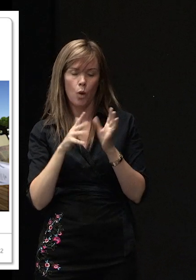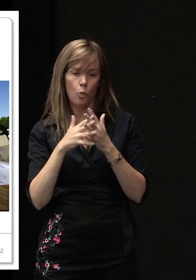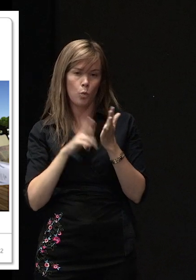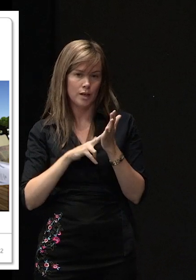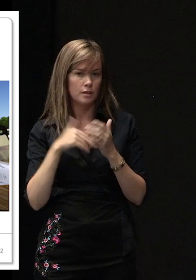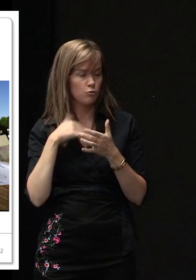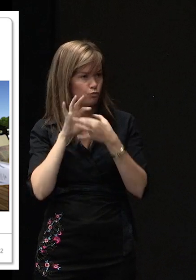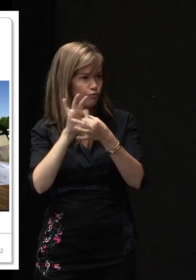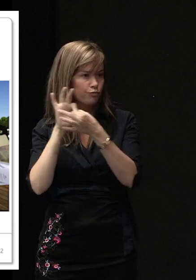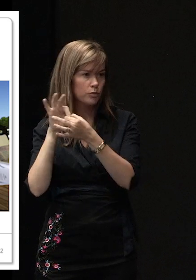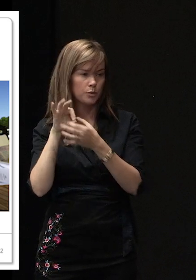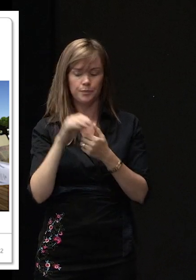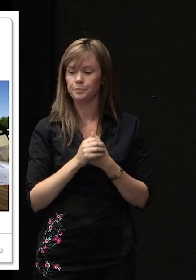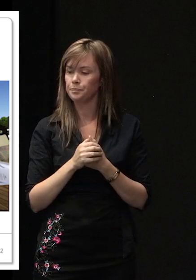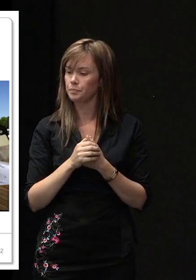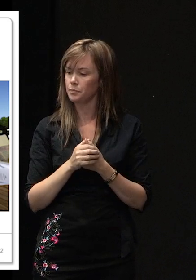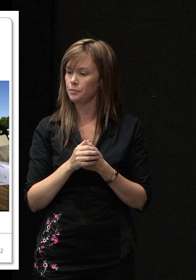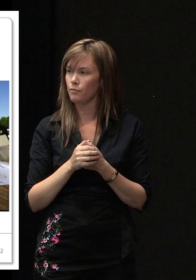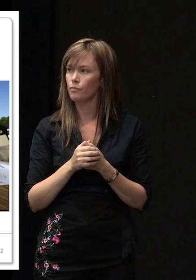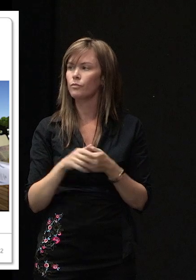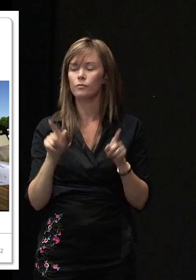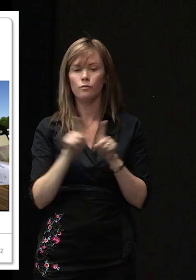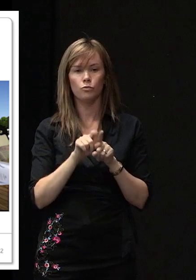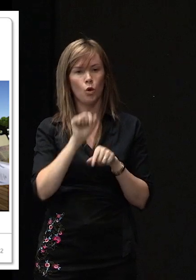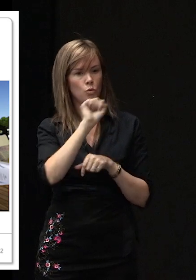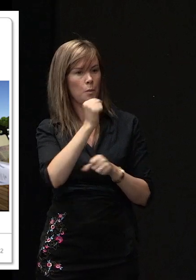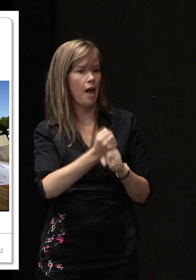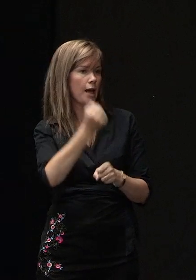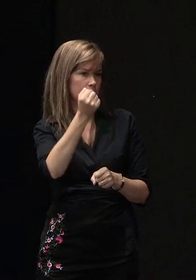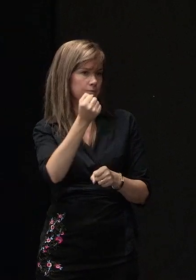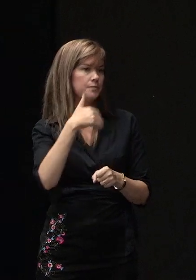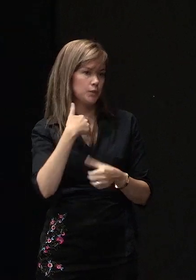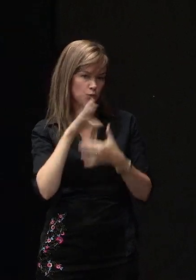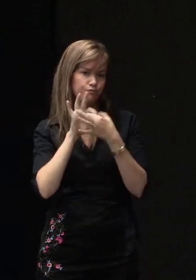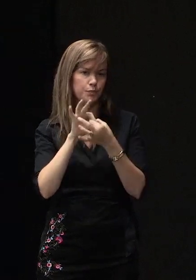and also your mortgage brokers or banks.